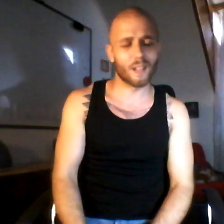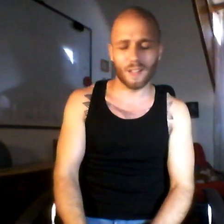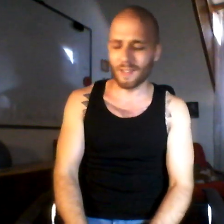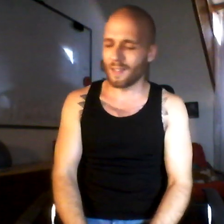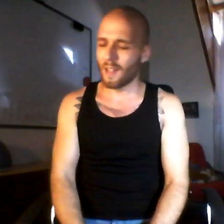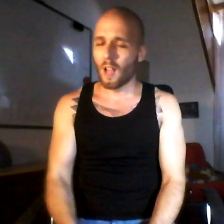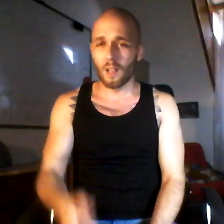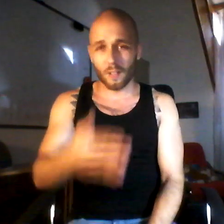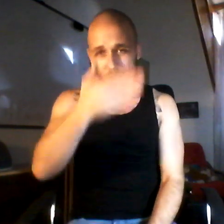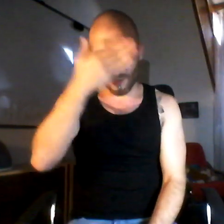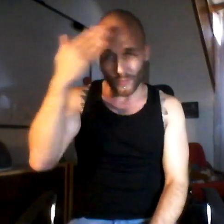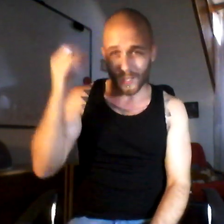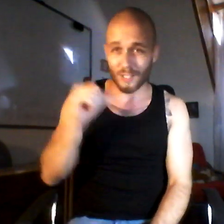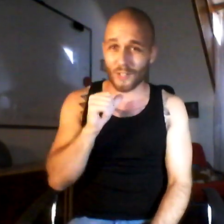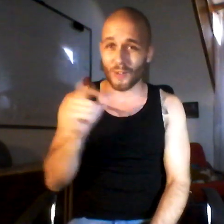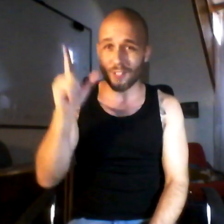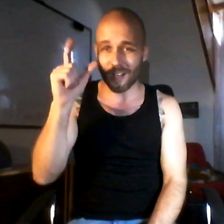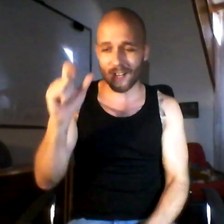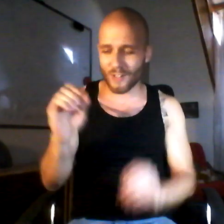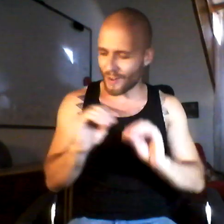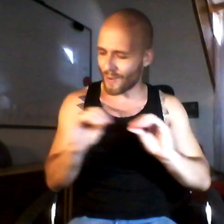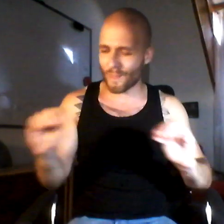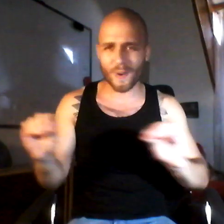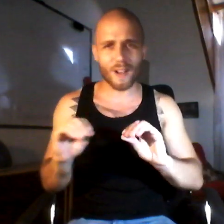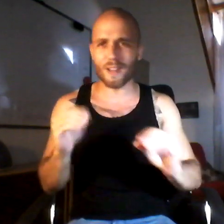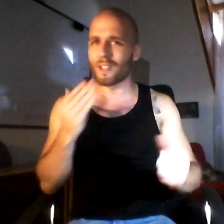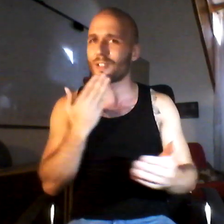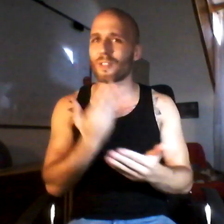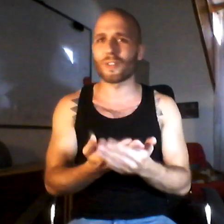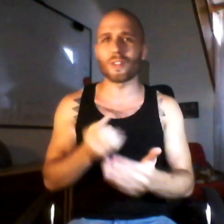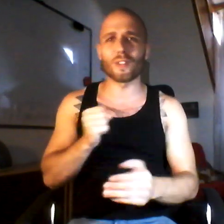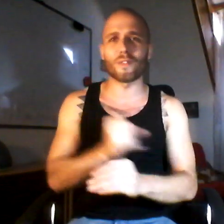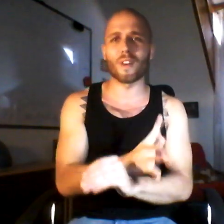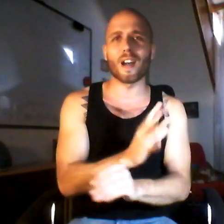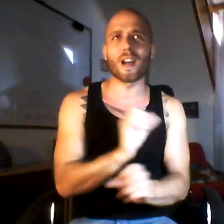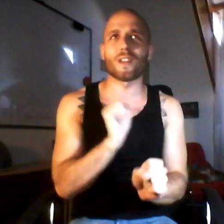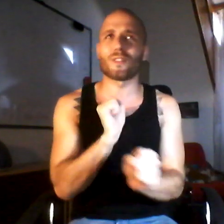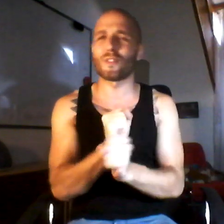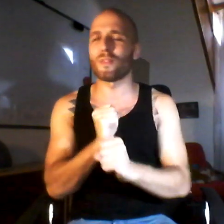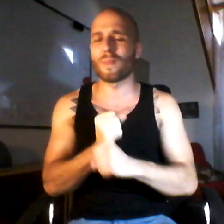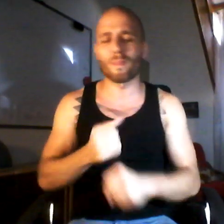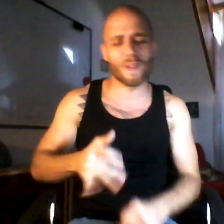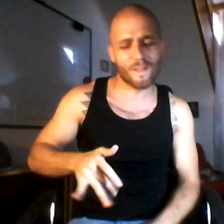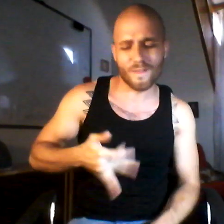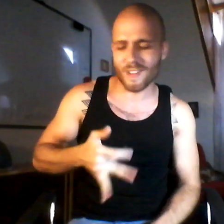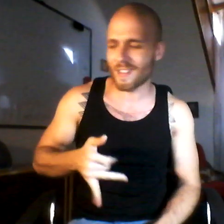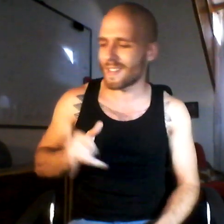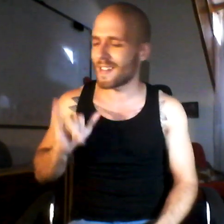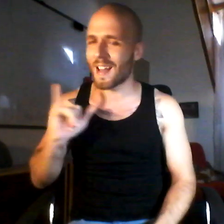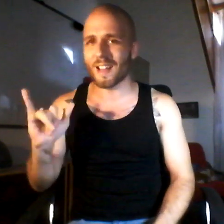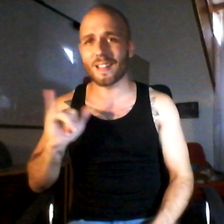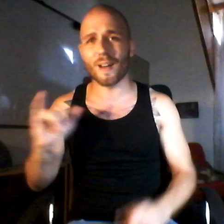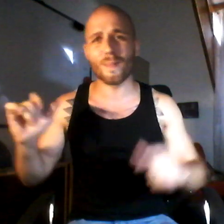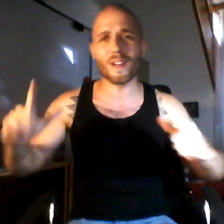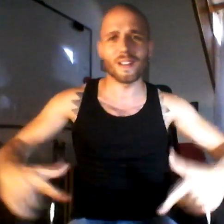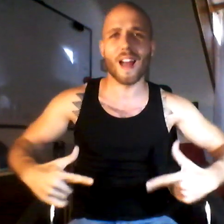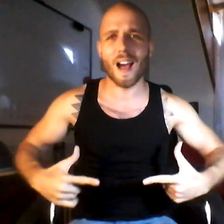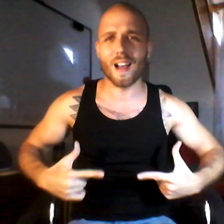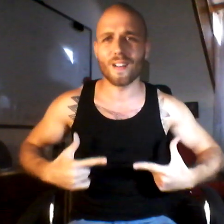Cause we don't need nobody, cause you're the blind You make me feel like I'm alive